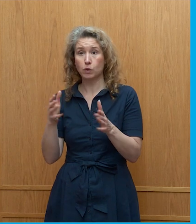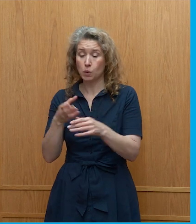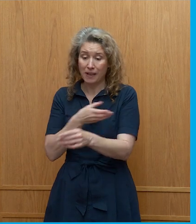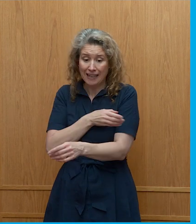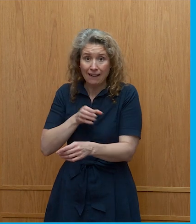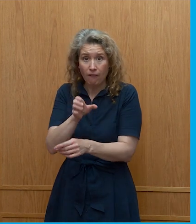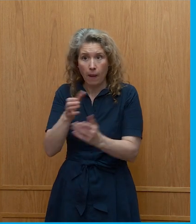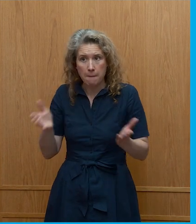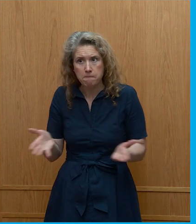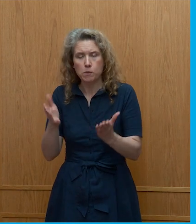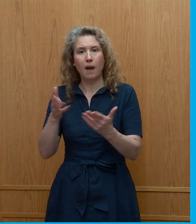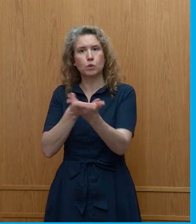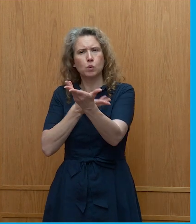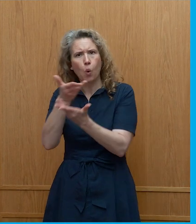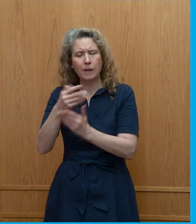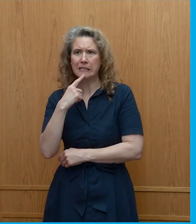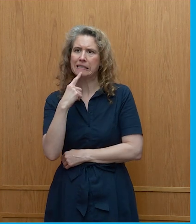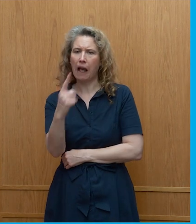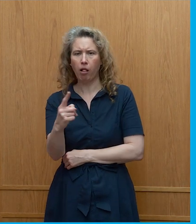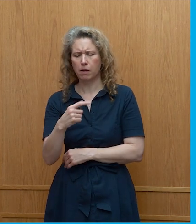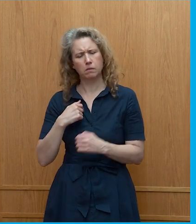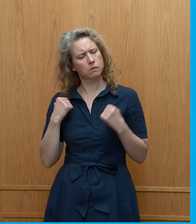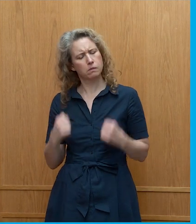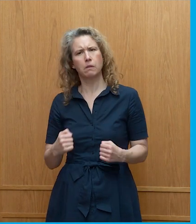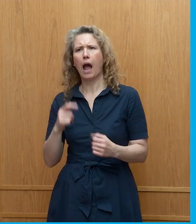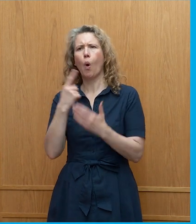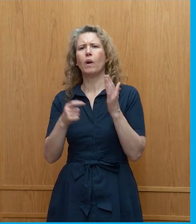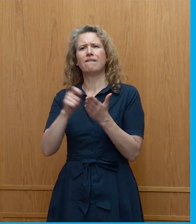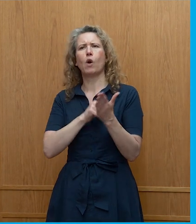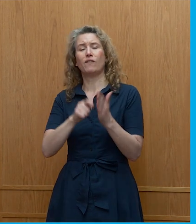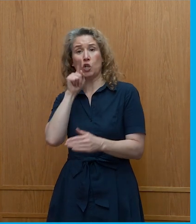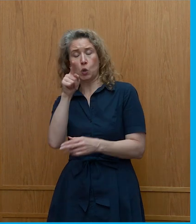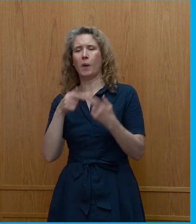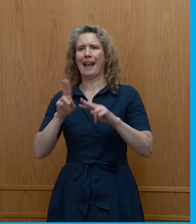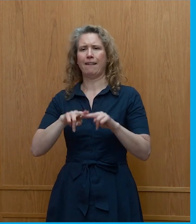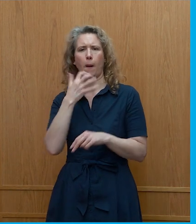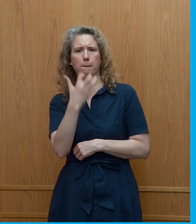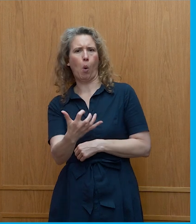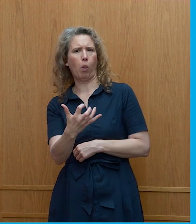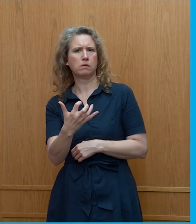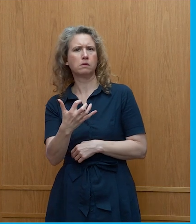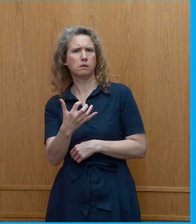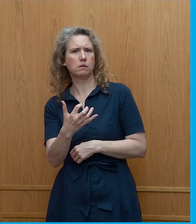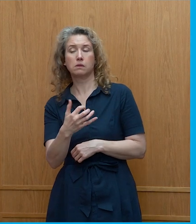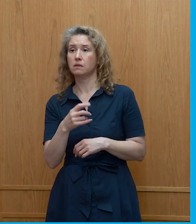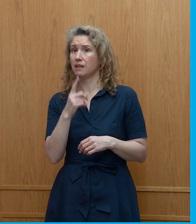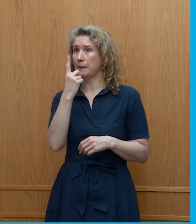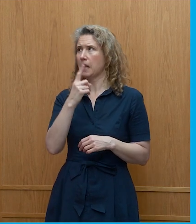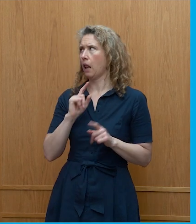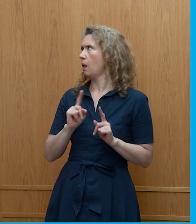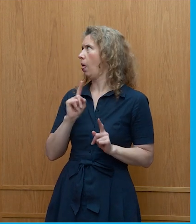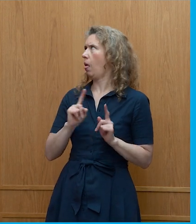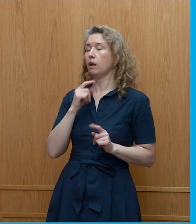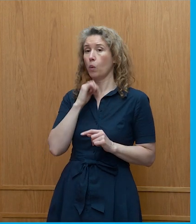you have to talk to them and tell them that the only way you're going to vote for them is if they do this stuff because they won't do it on their own